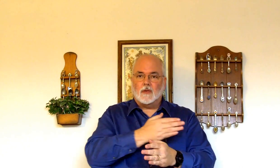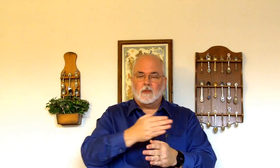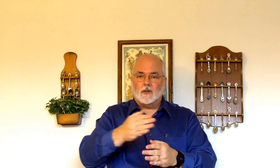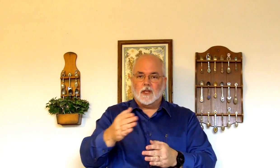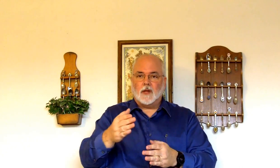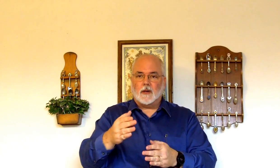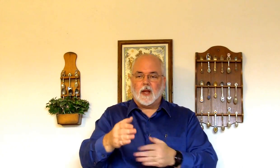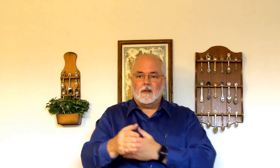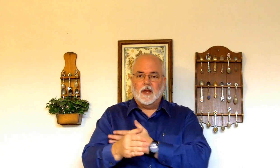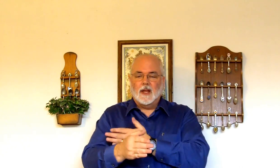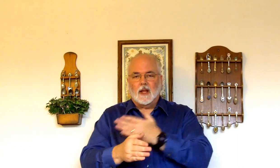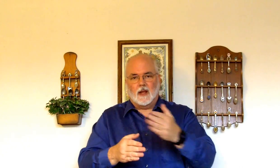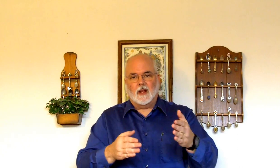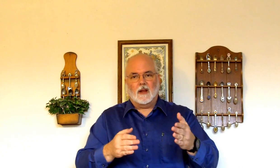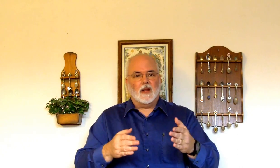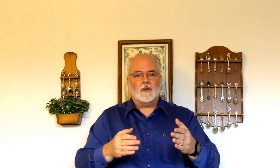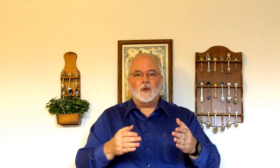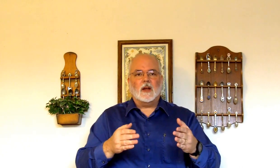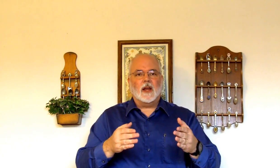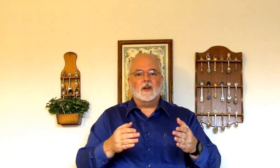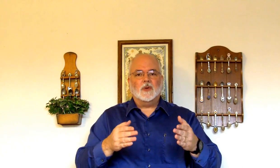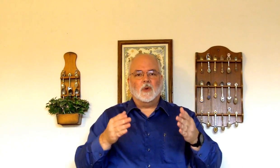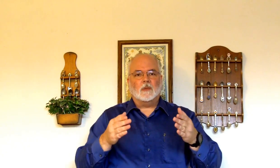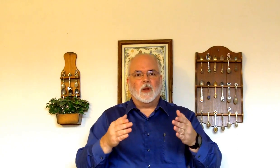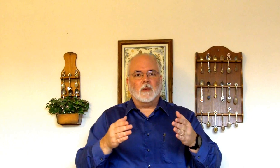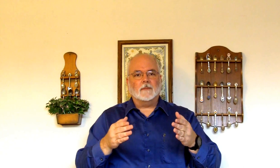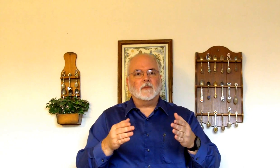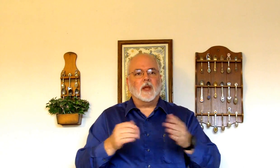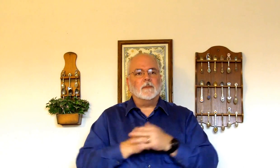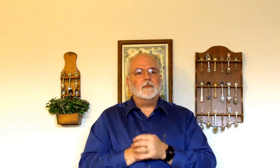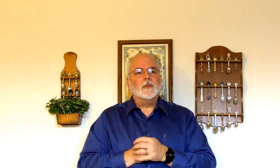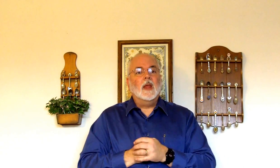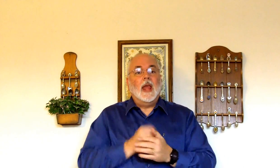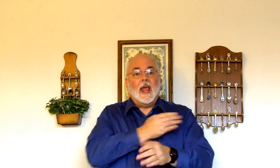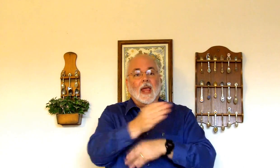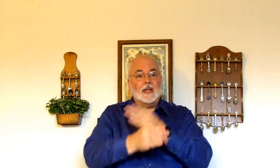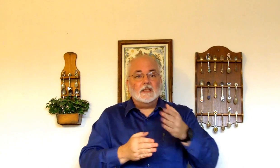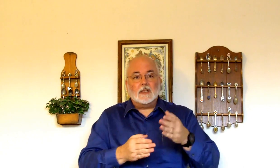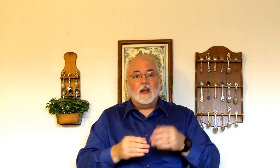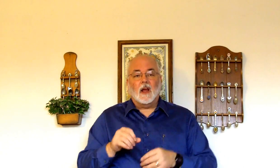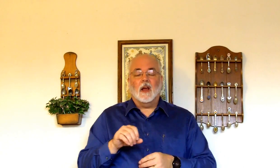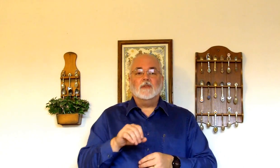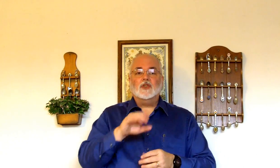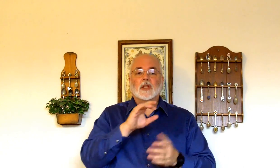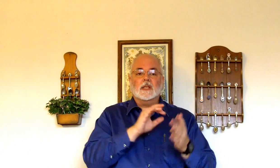over the subdominant hand. And left and right handers, you know what I'm talking about. Okay. Hands of Jesus.